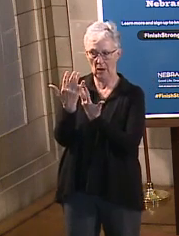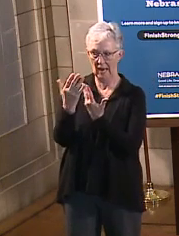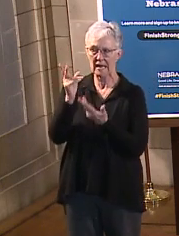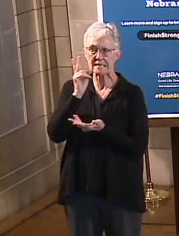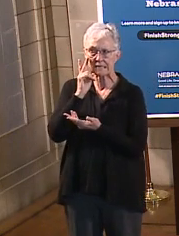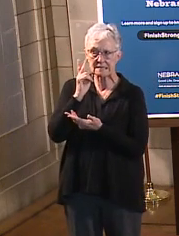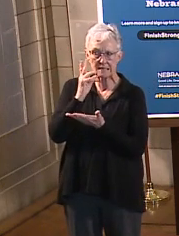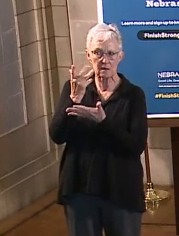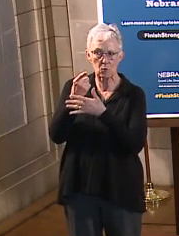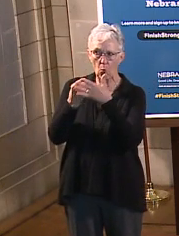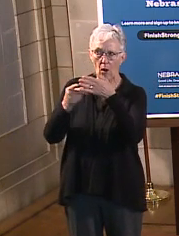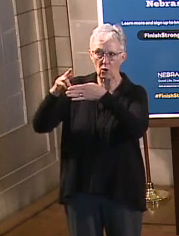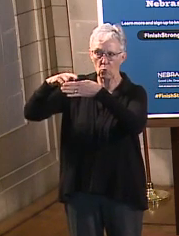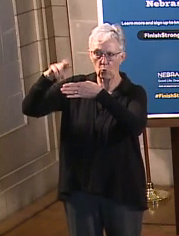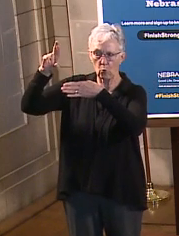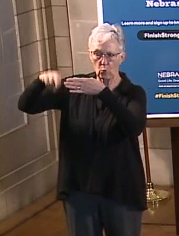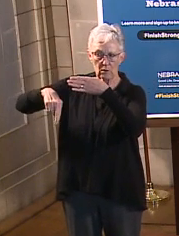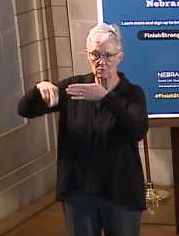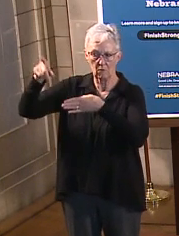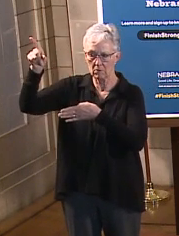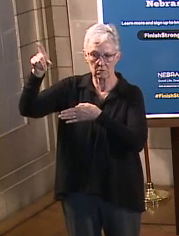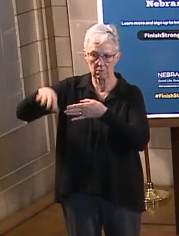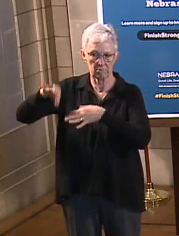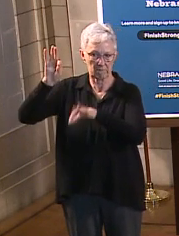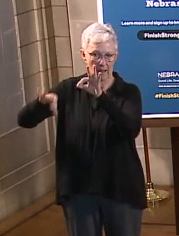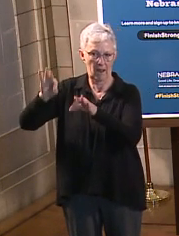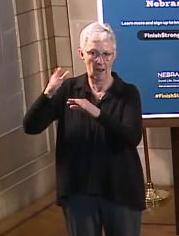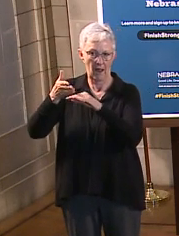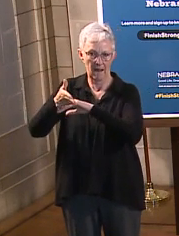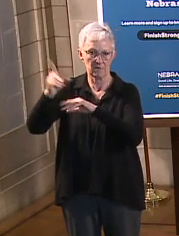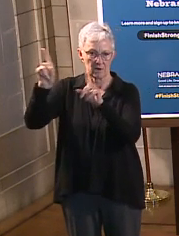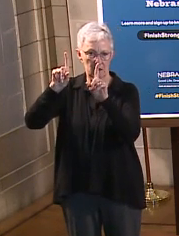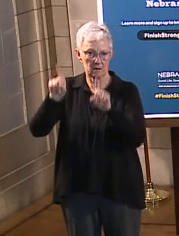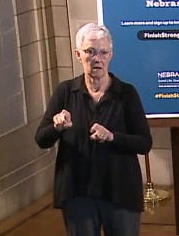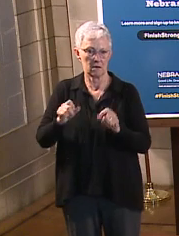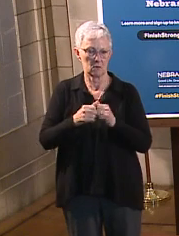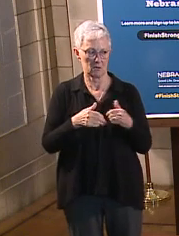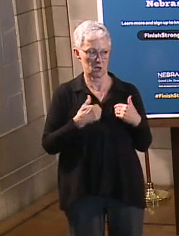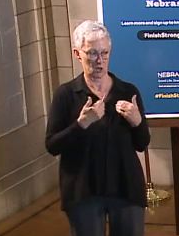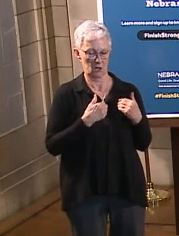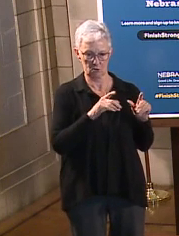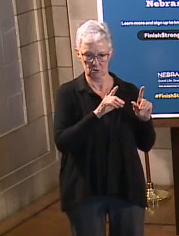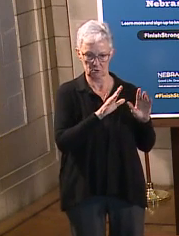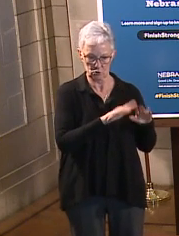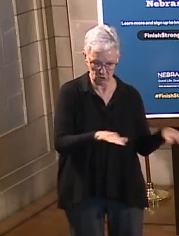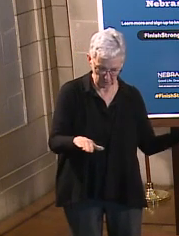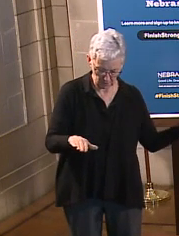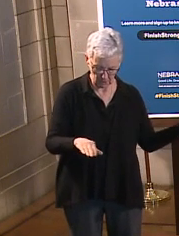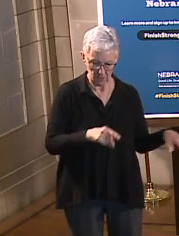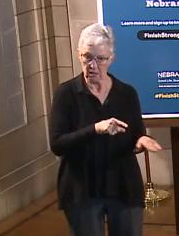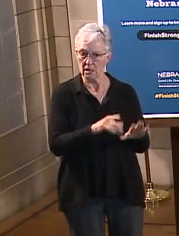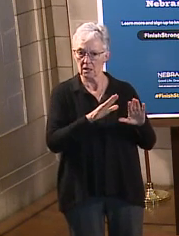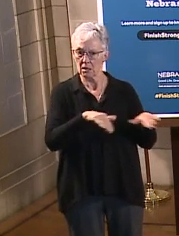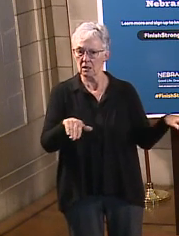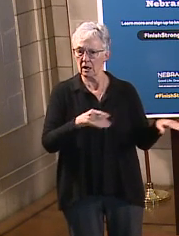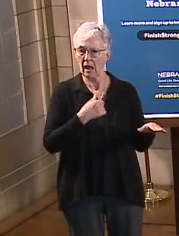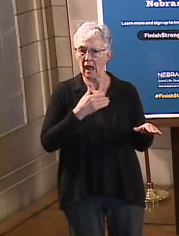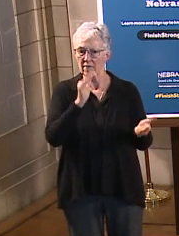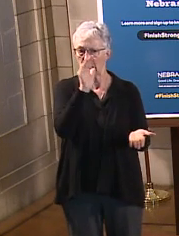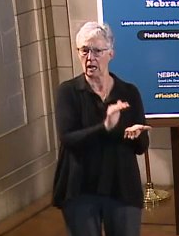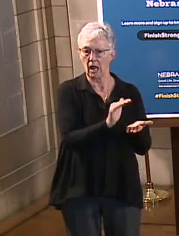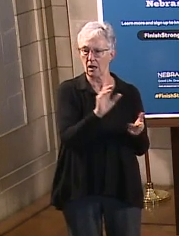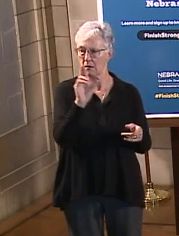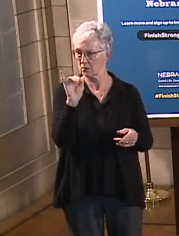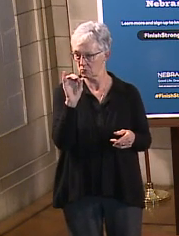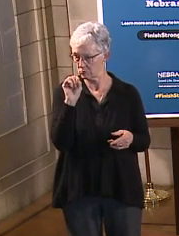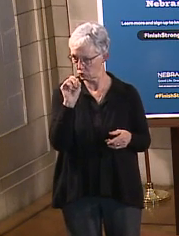and I have not had a chance to review any of the data from Pfizer. However, while younger folks are much less at risk, they still